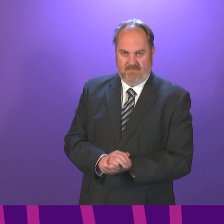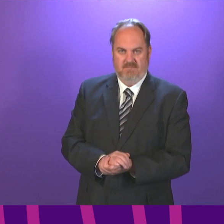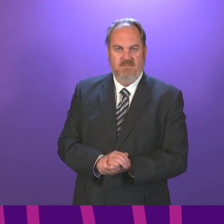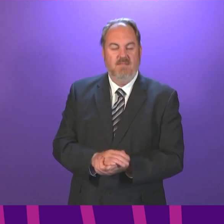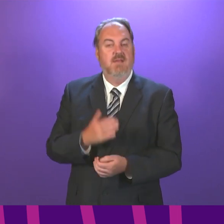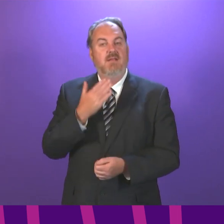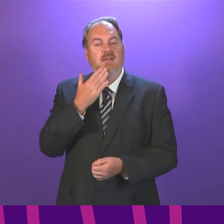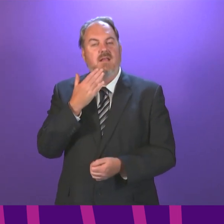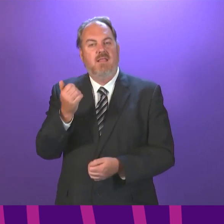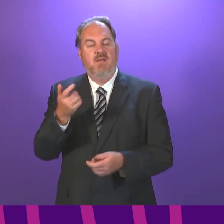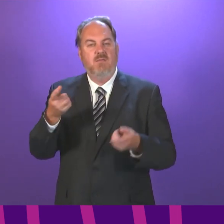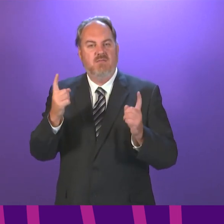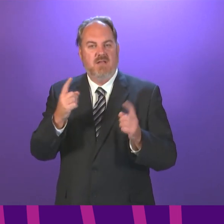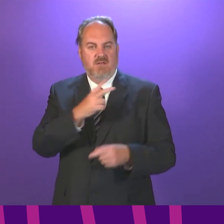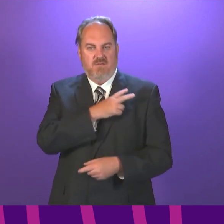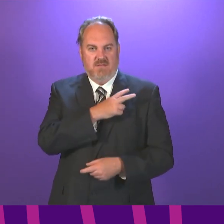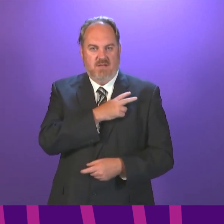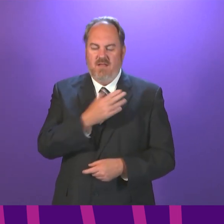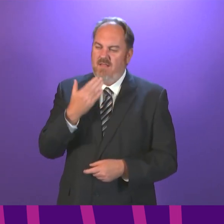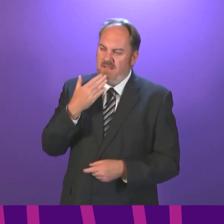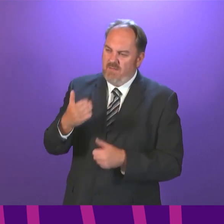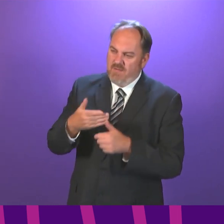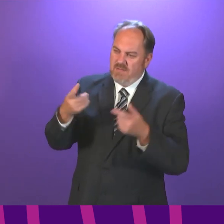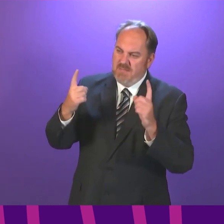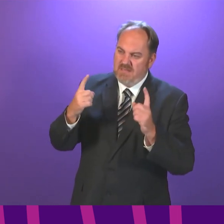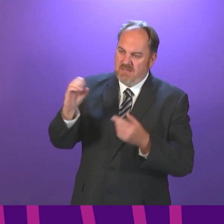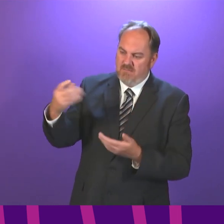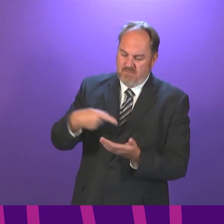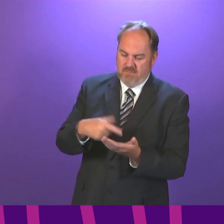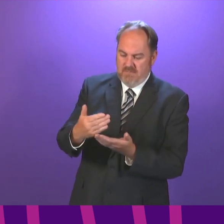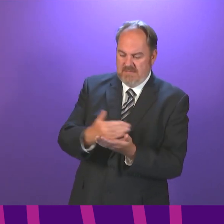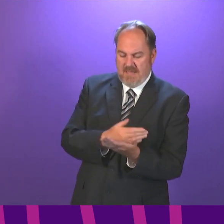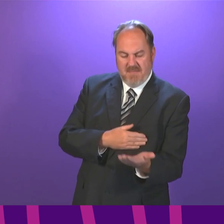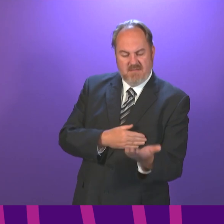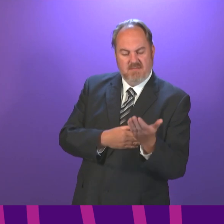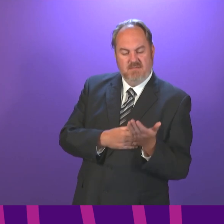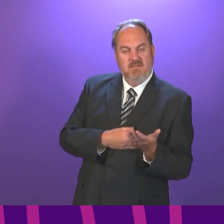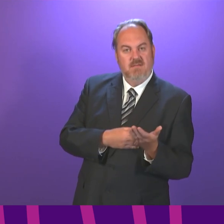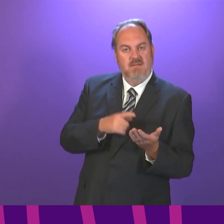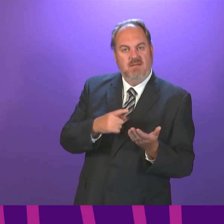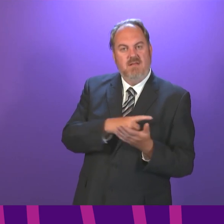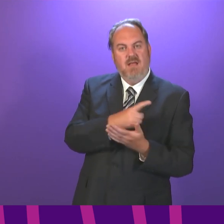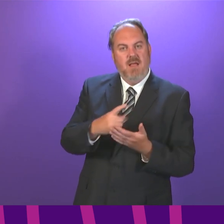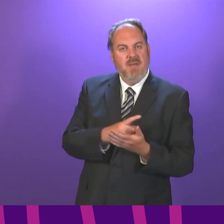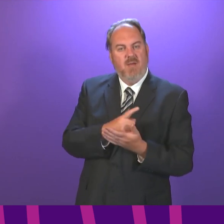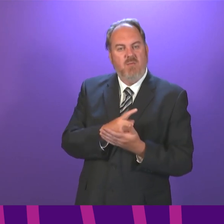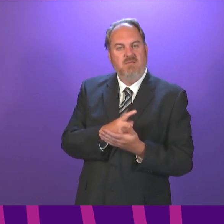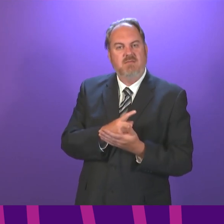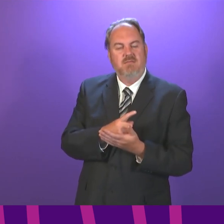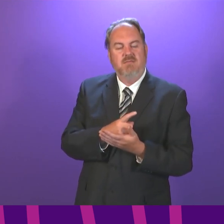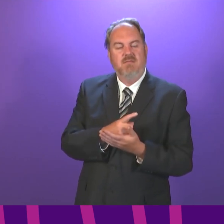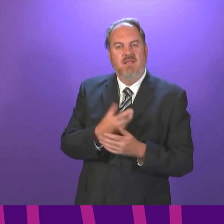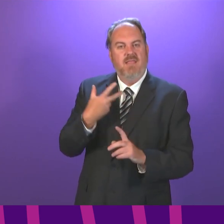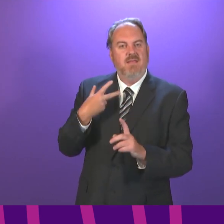the First Minister for her statement in providing an update on the welcome rollout of the